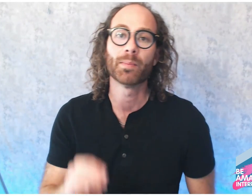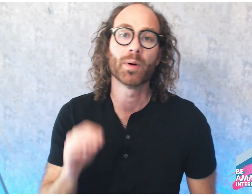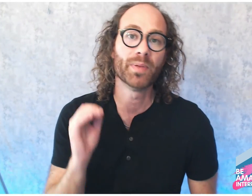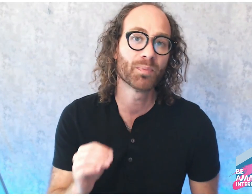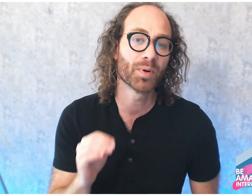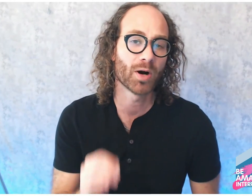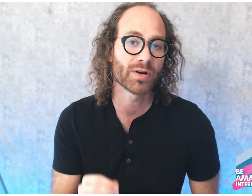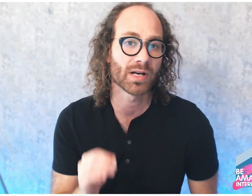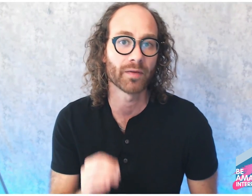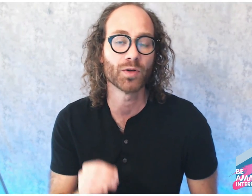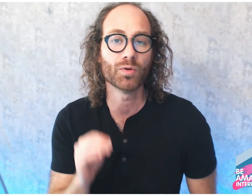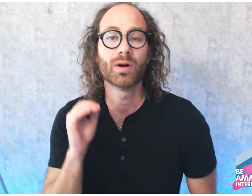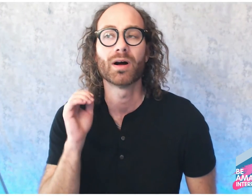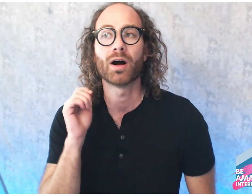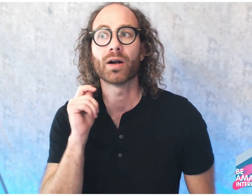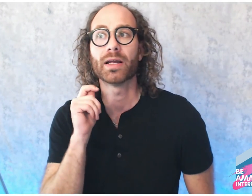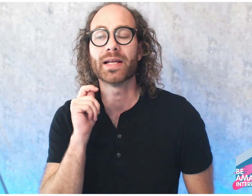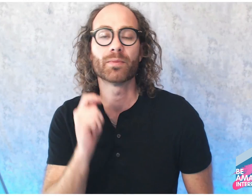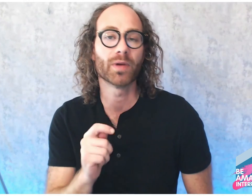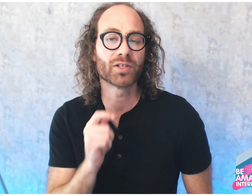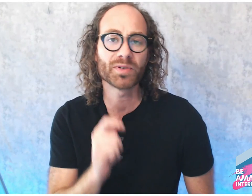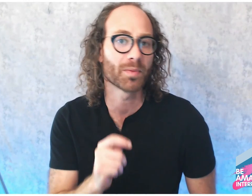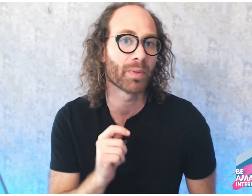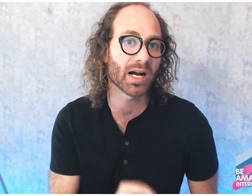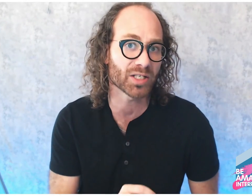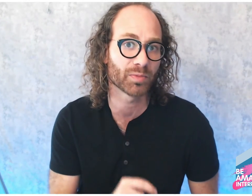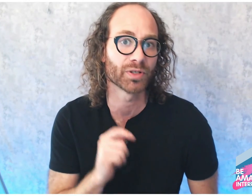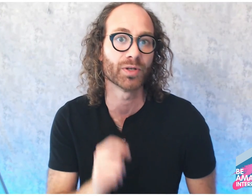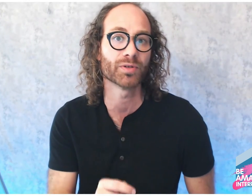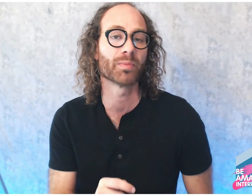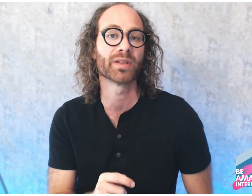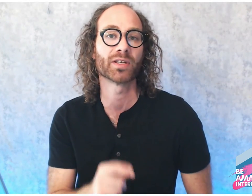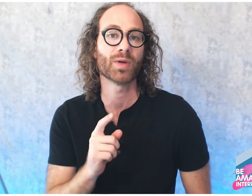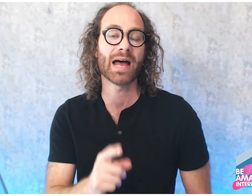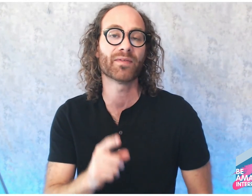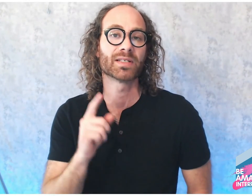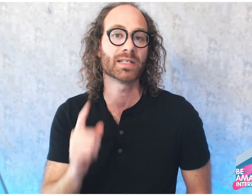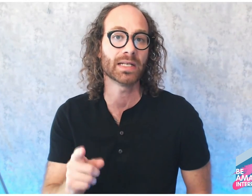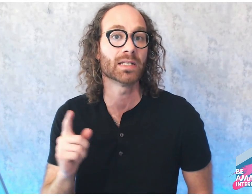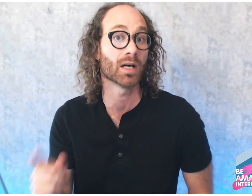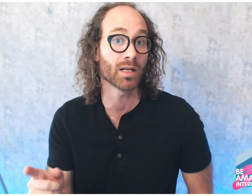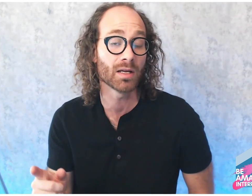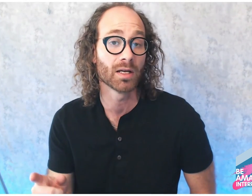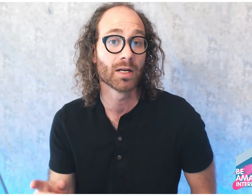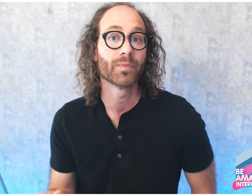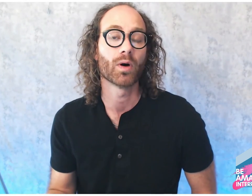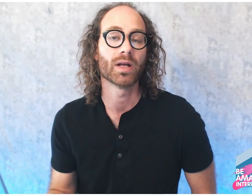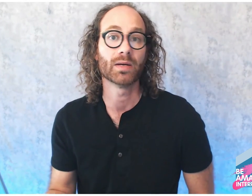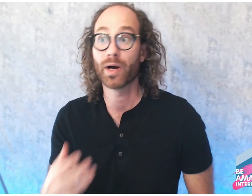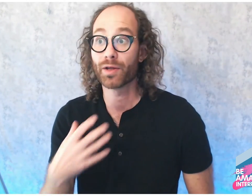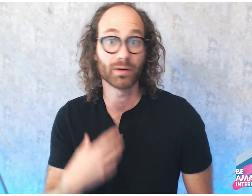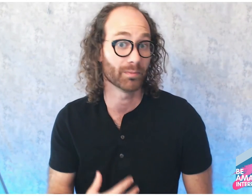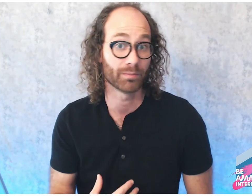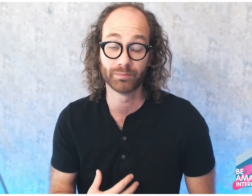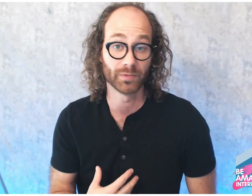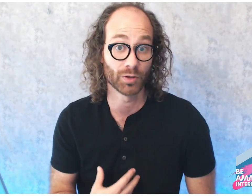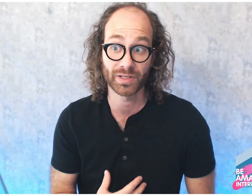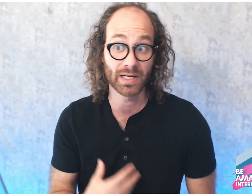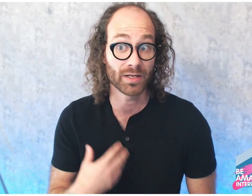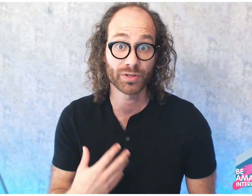big proponent of, it's almost impossible to do something that you haven't seen done, whether you're in yourself